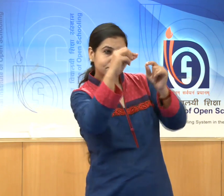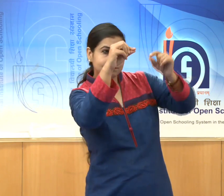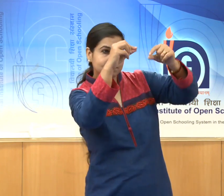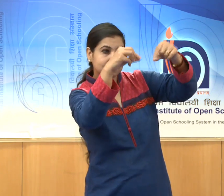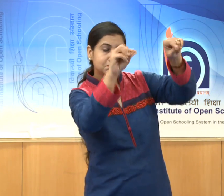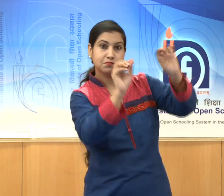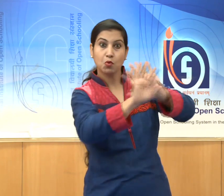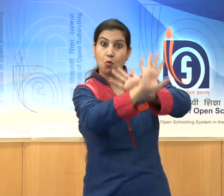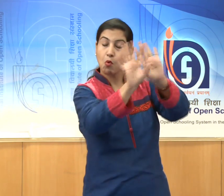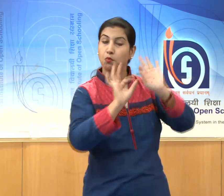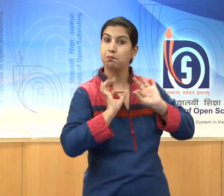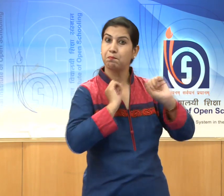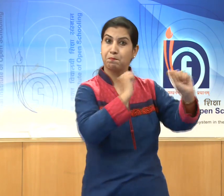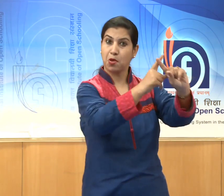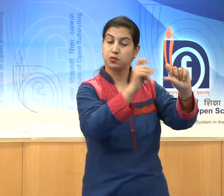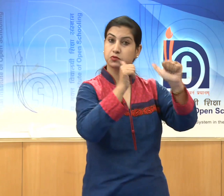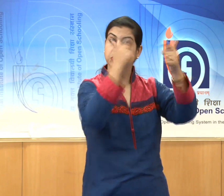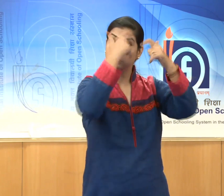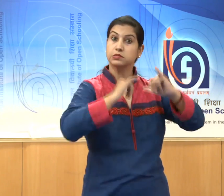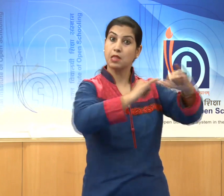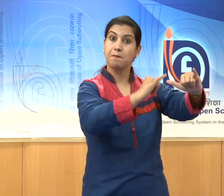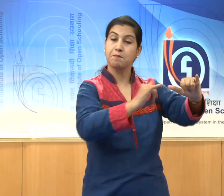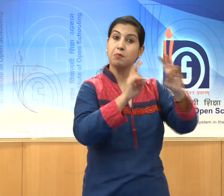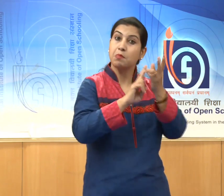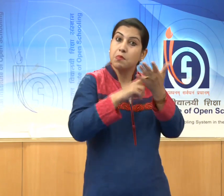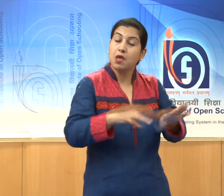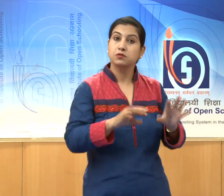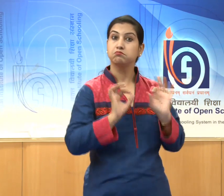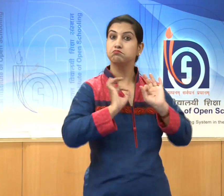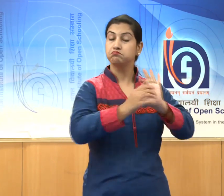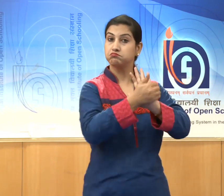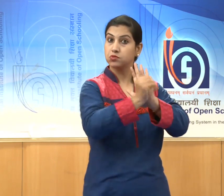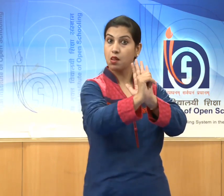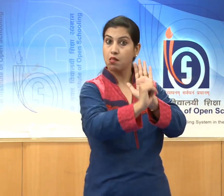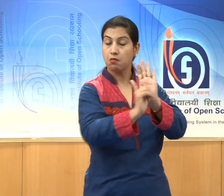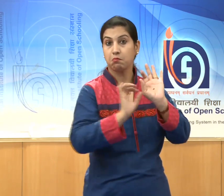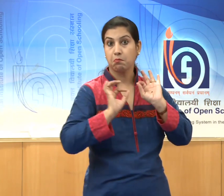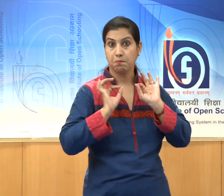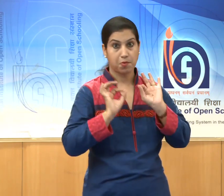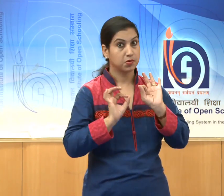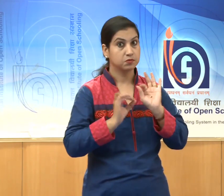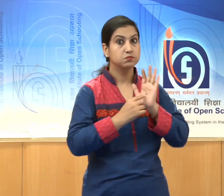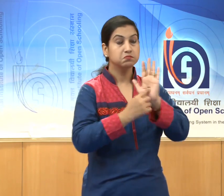show the mastery of the artist